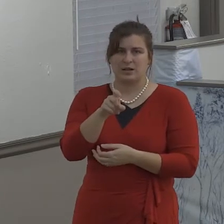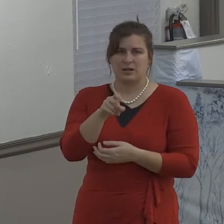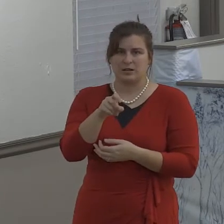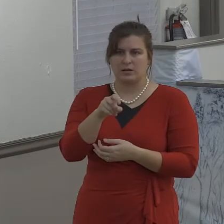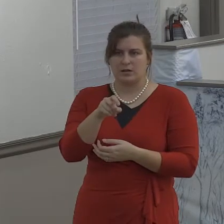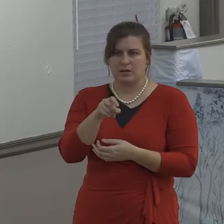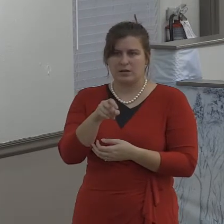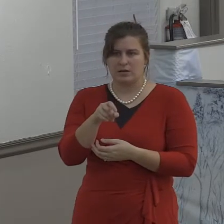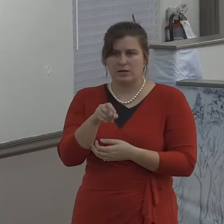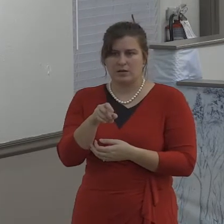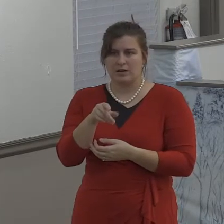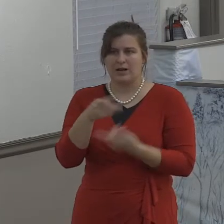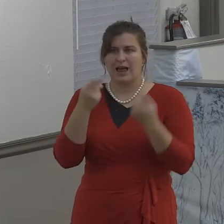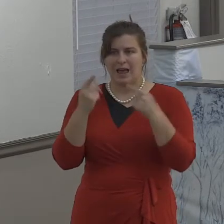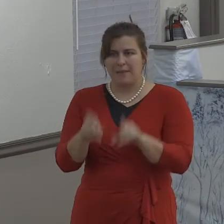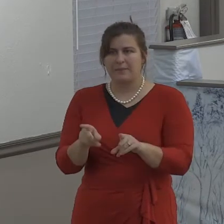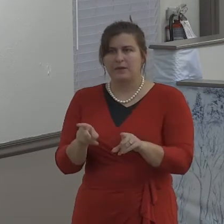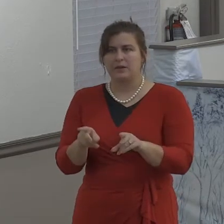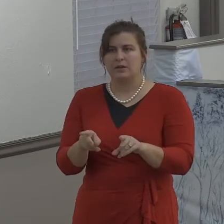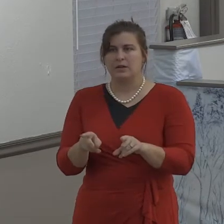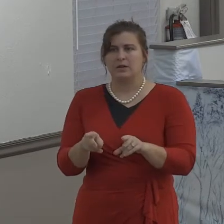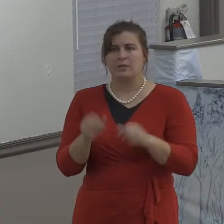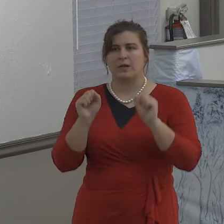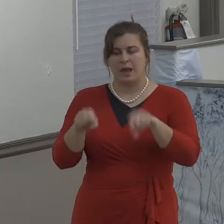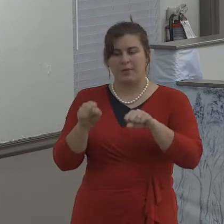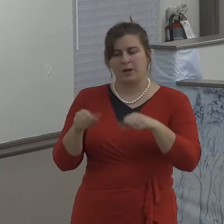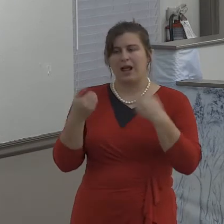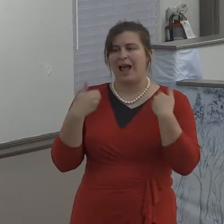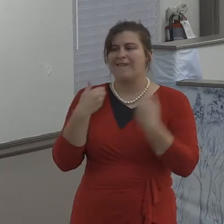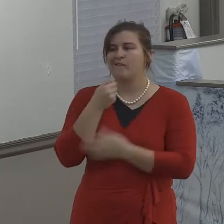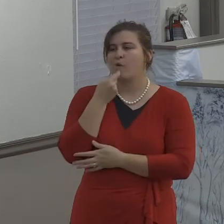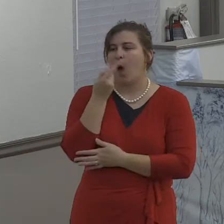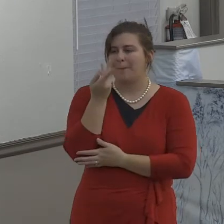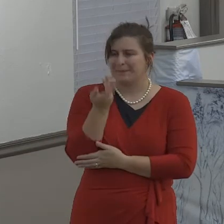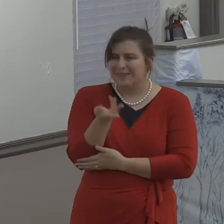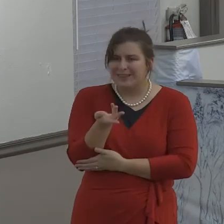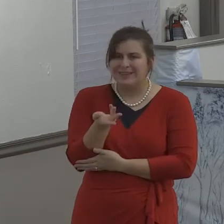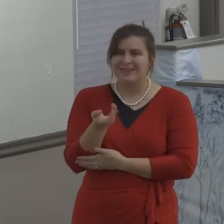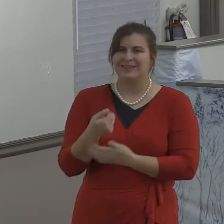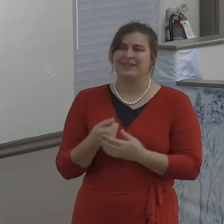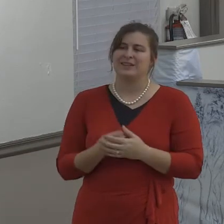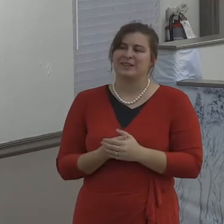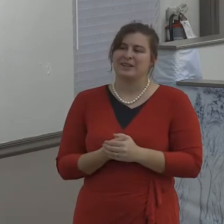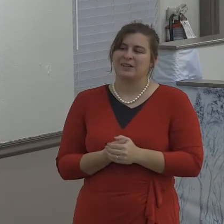means, you